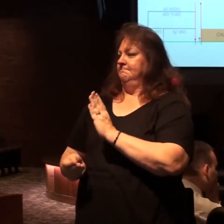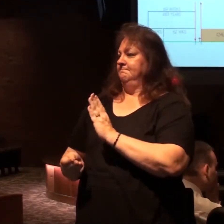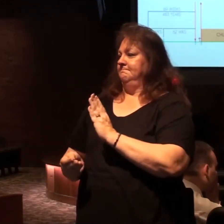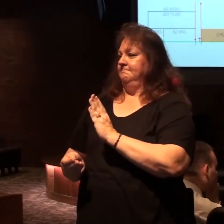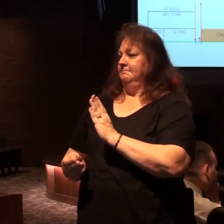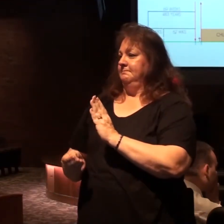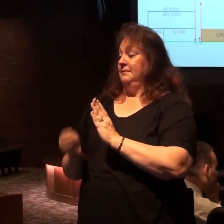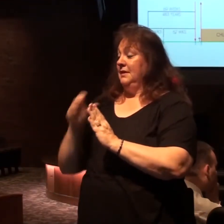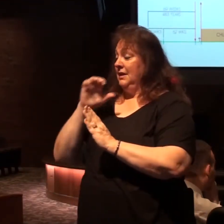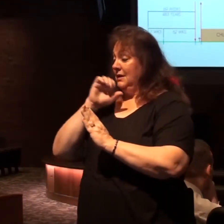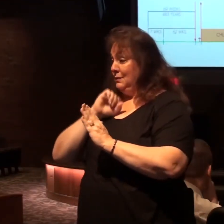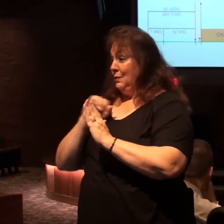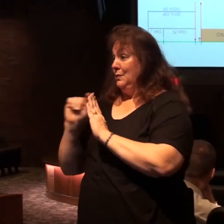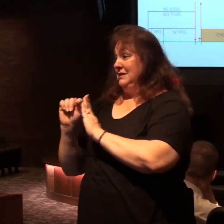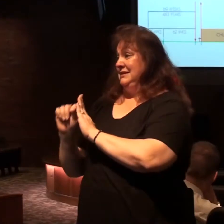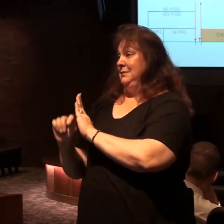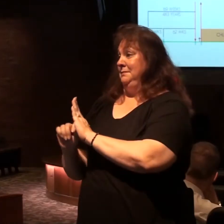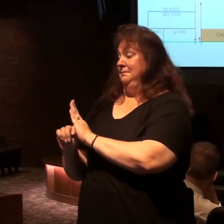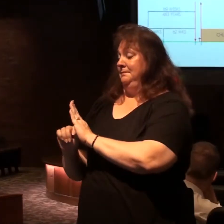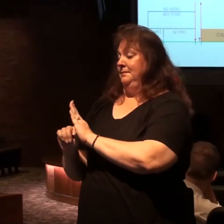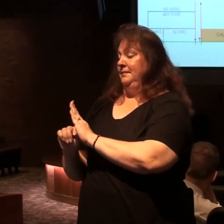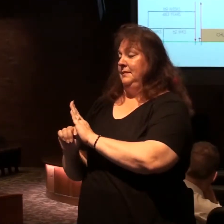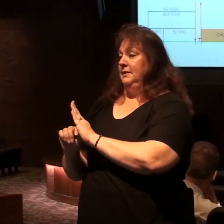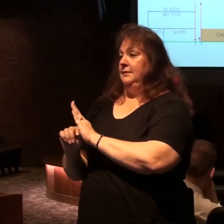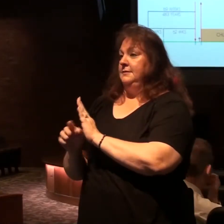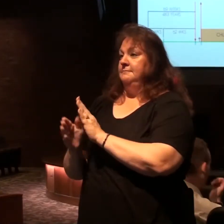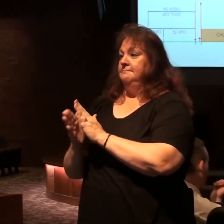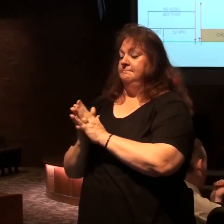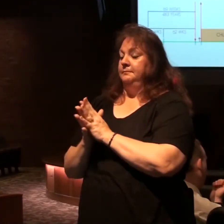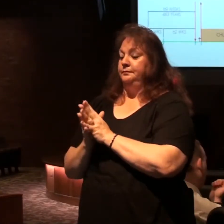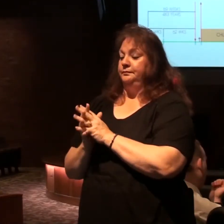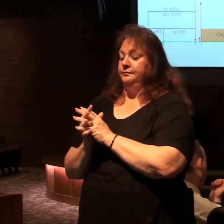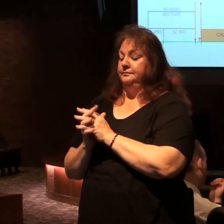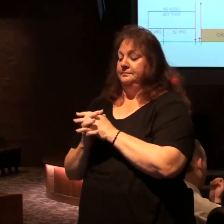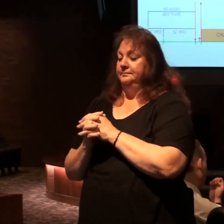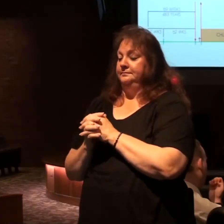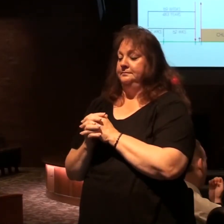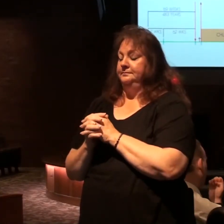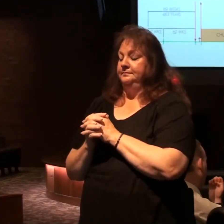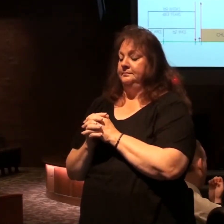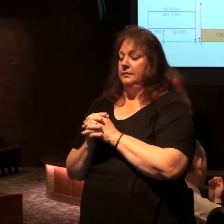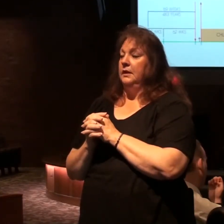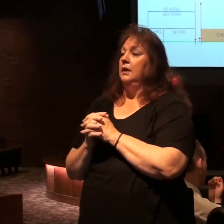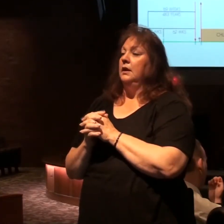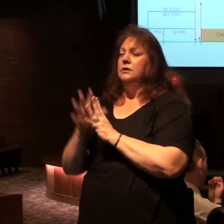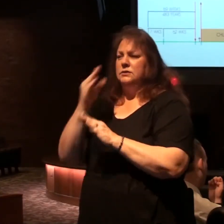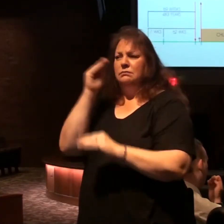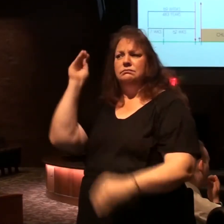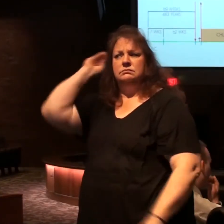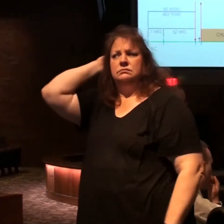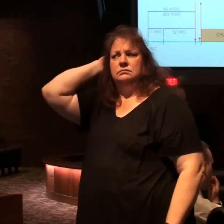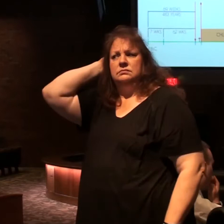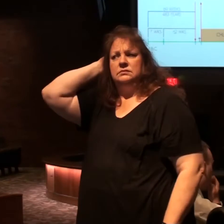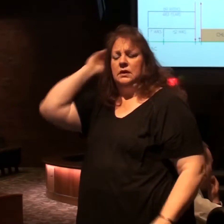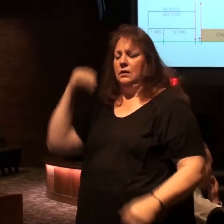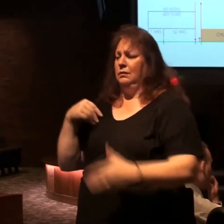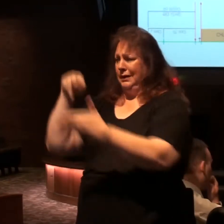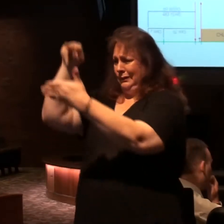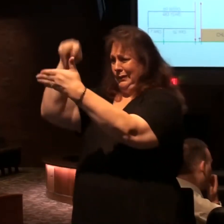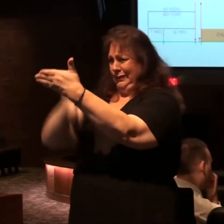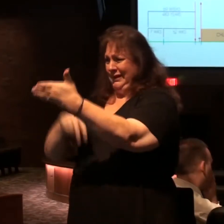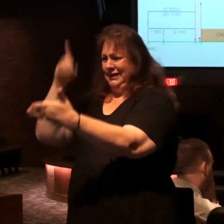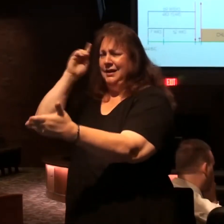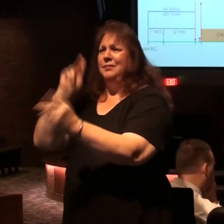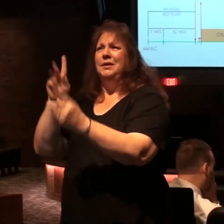details after that death of Christ the resurrection so keep that in mind when we're reading here